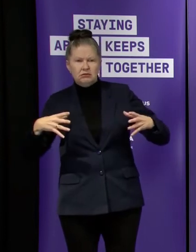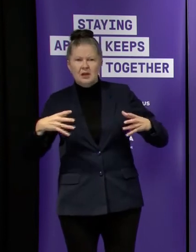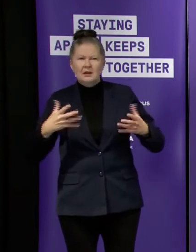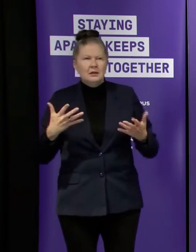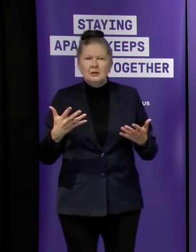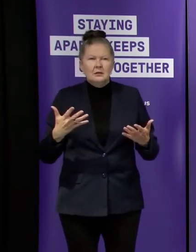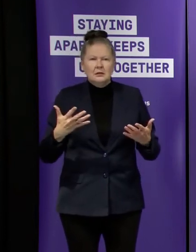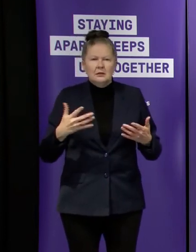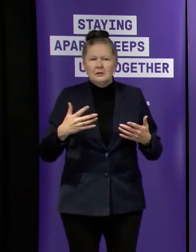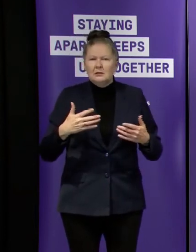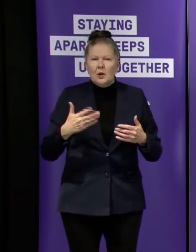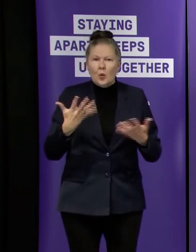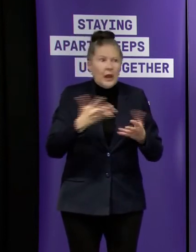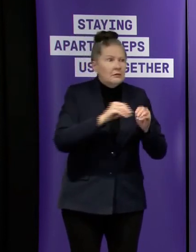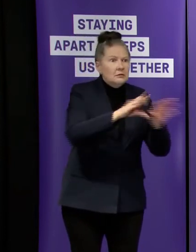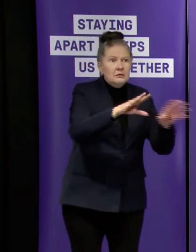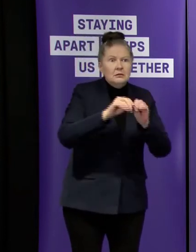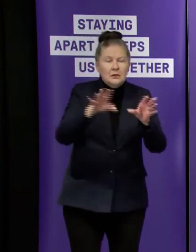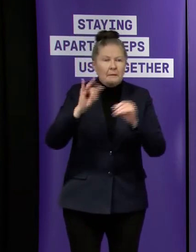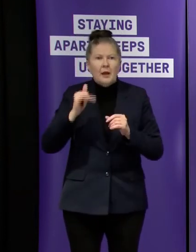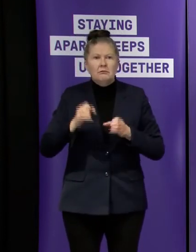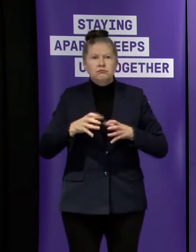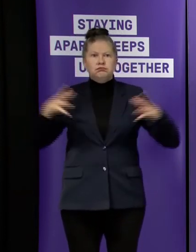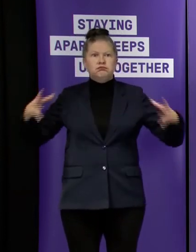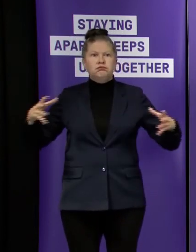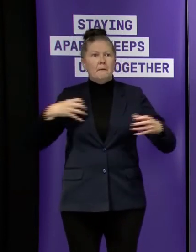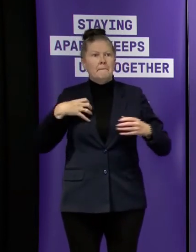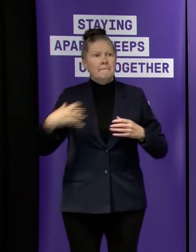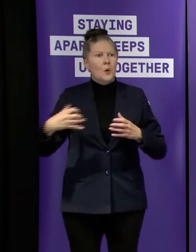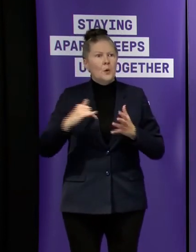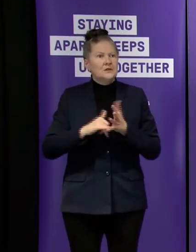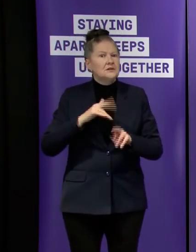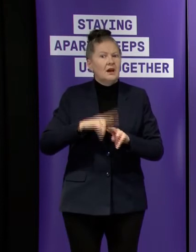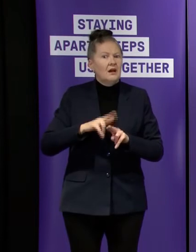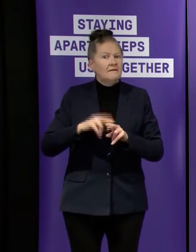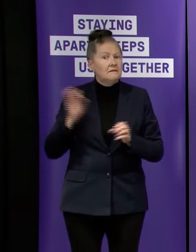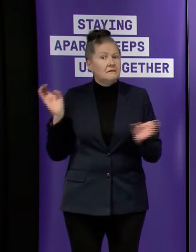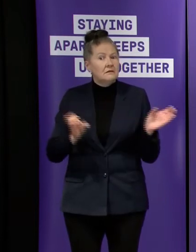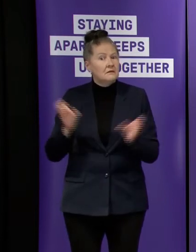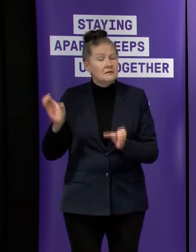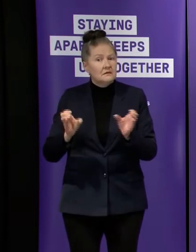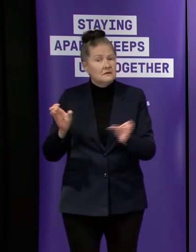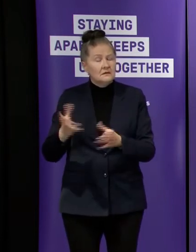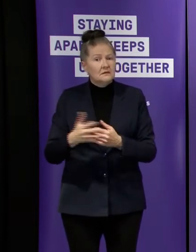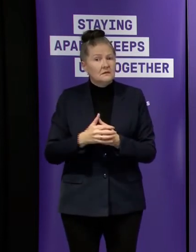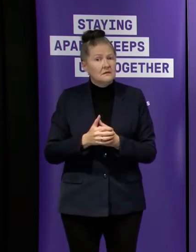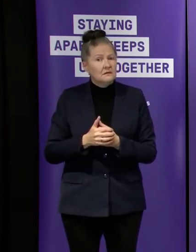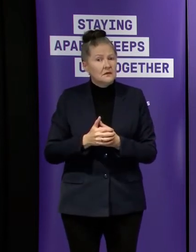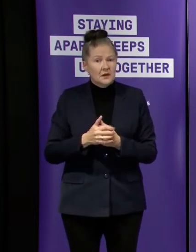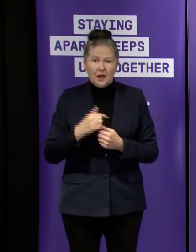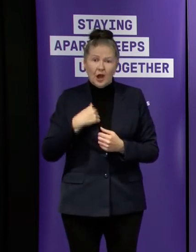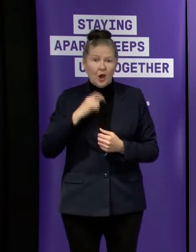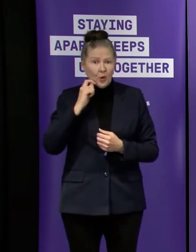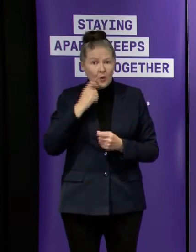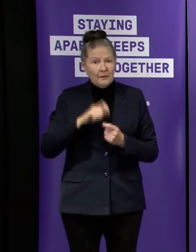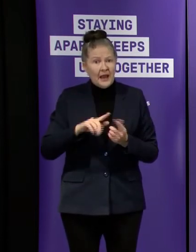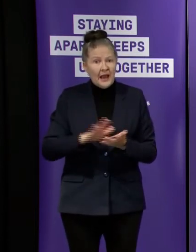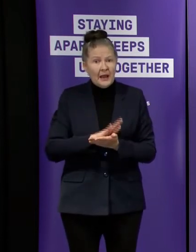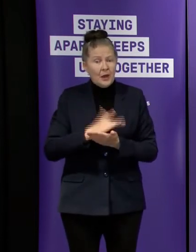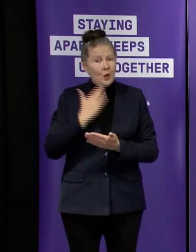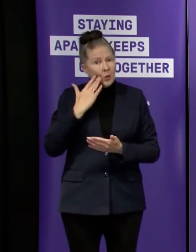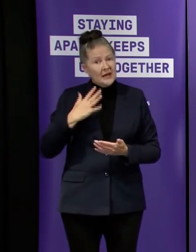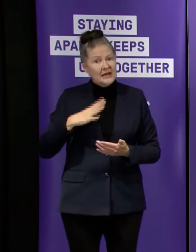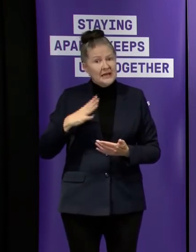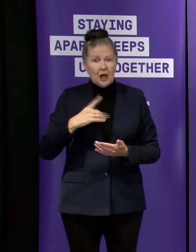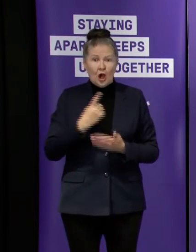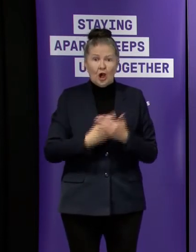know different different outbreaks as well but uh yeah i um uh we'll be very pleased to have a day when we only need 150 people on